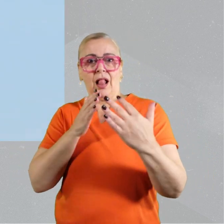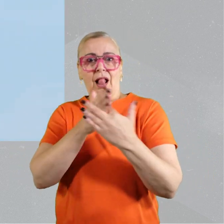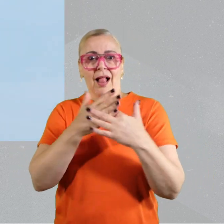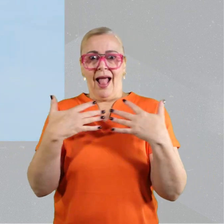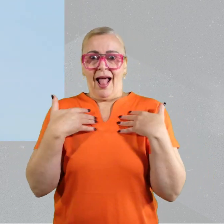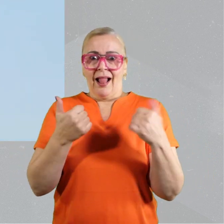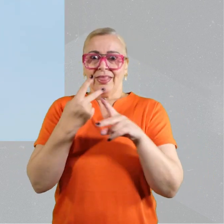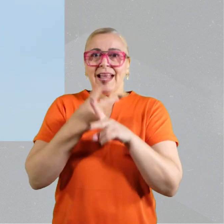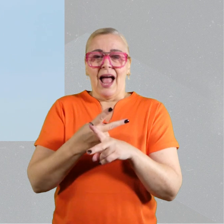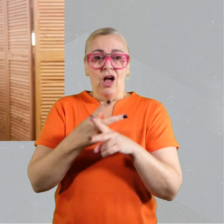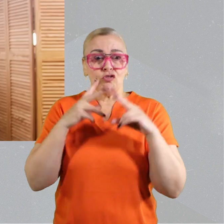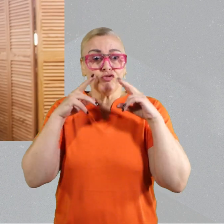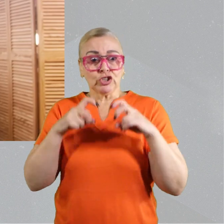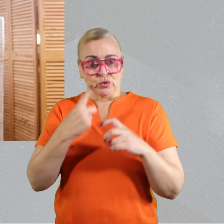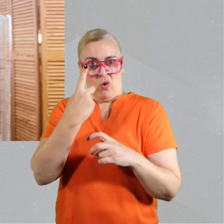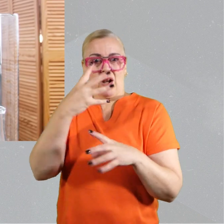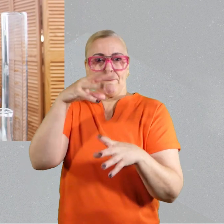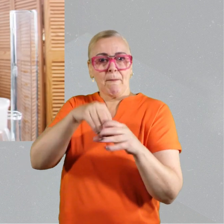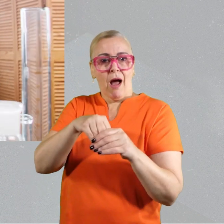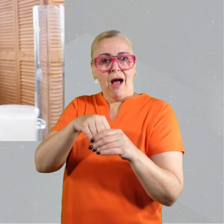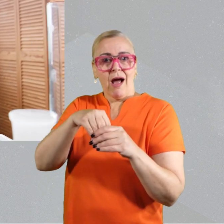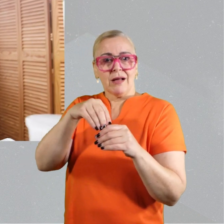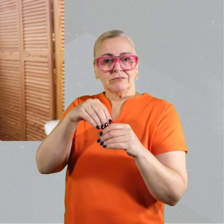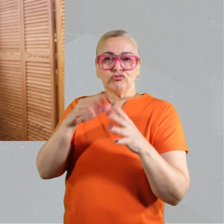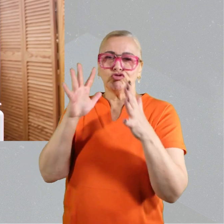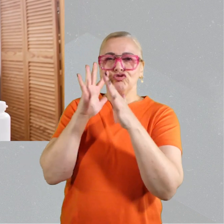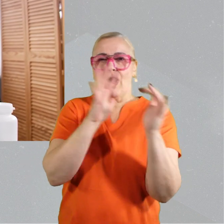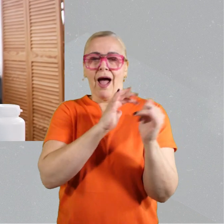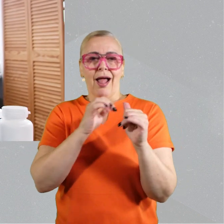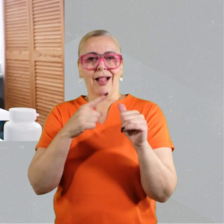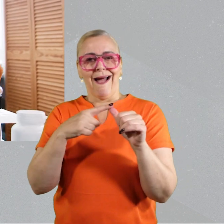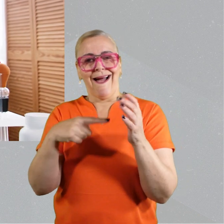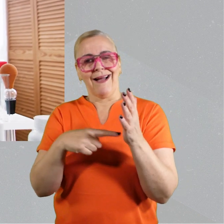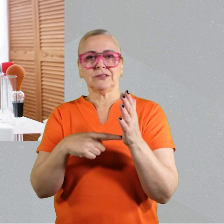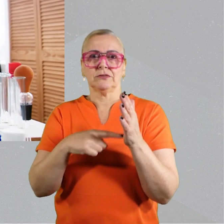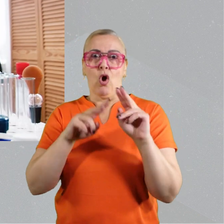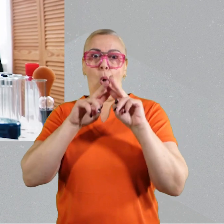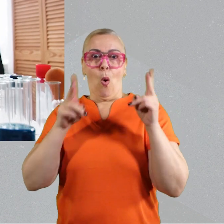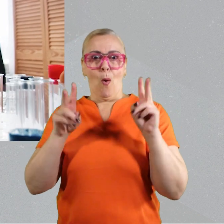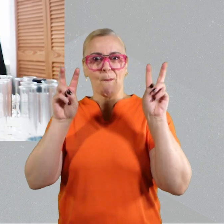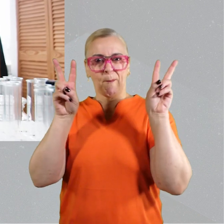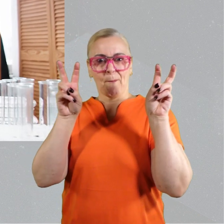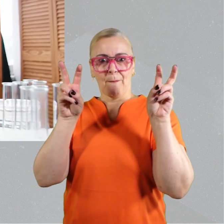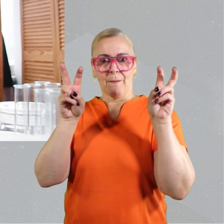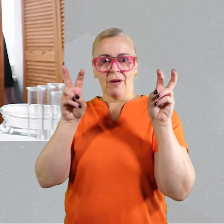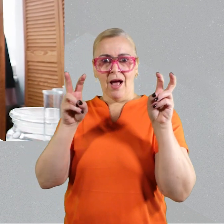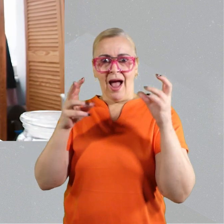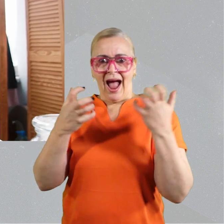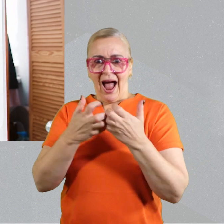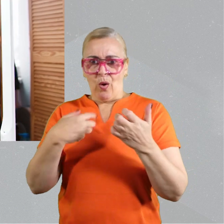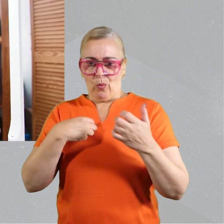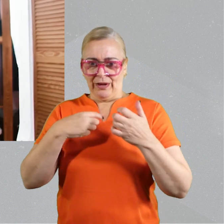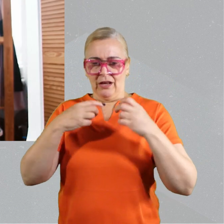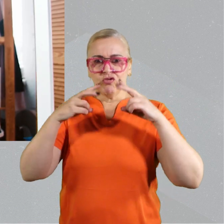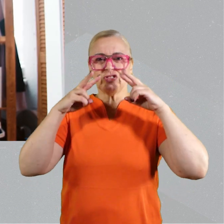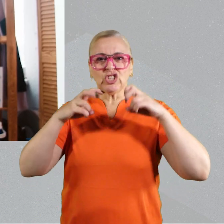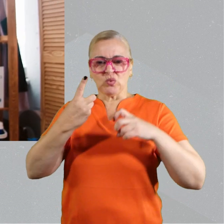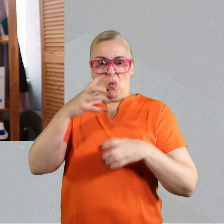easier for people to access healthcare. And research is one part of that. Trials at Home